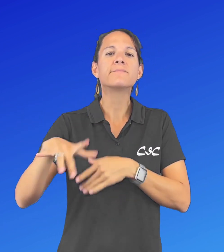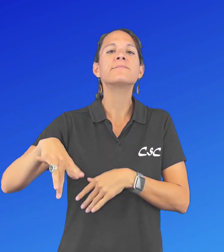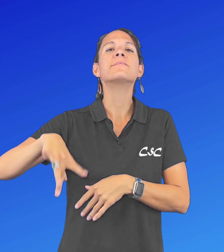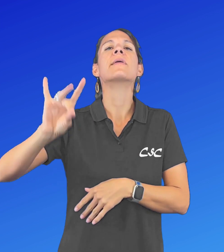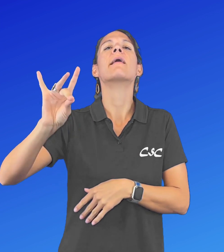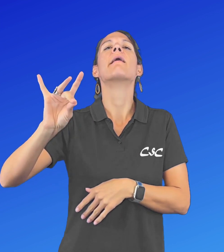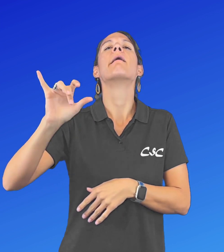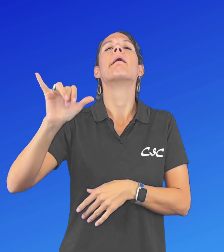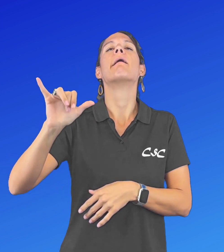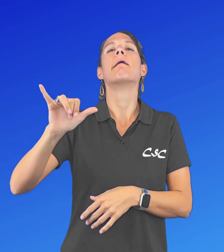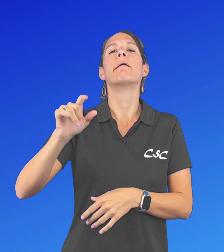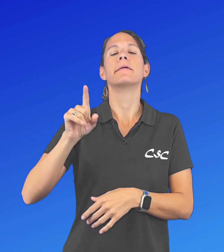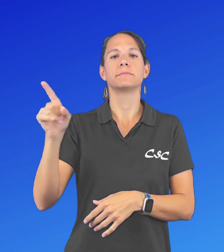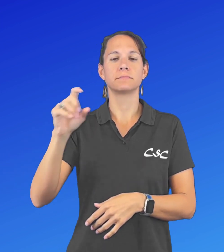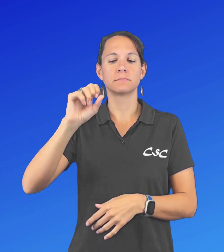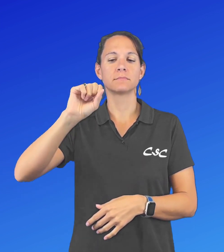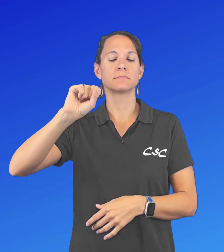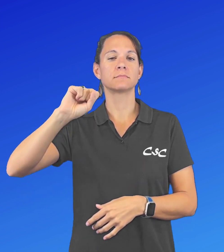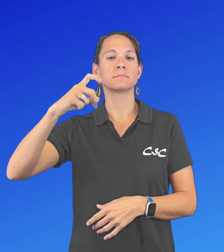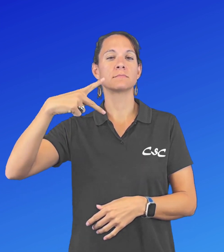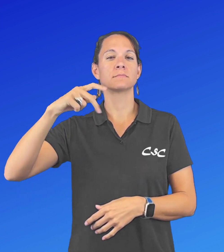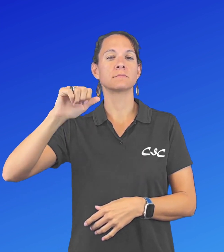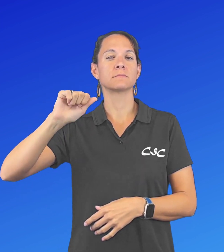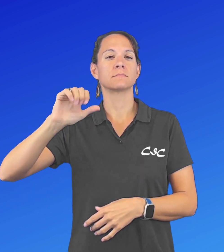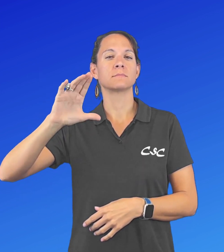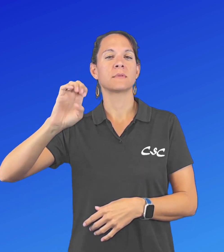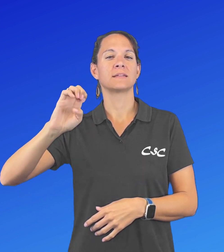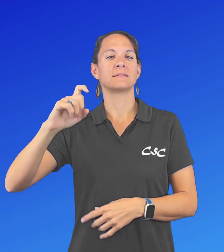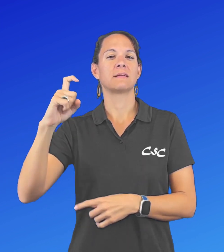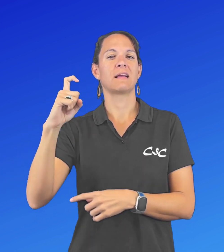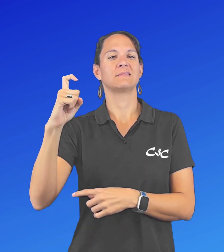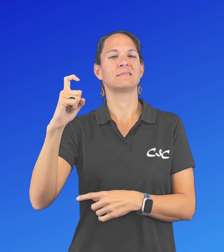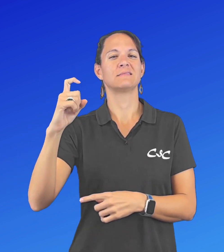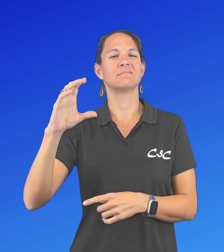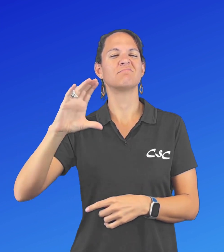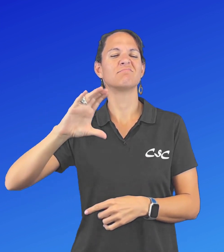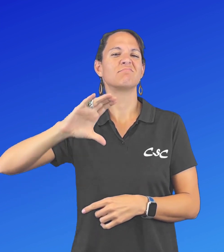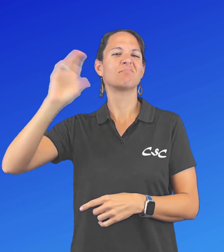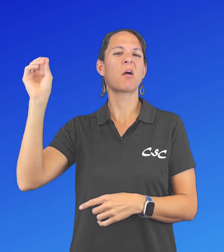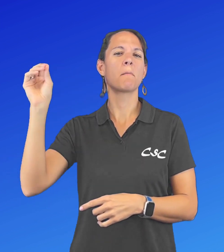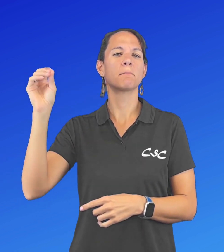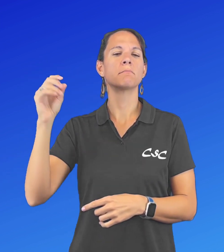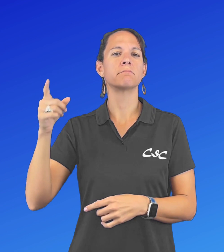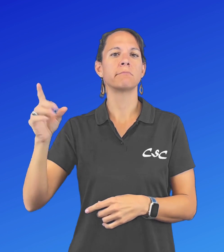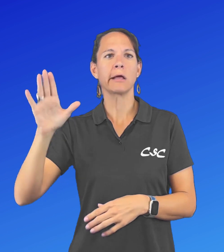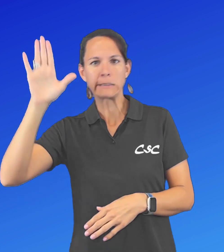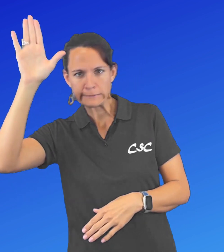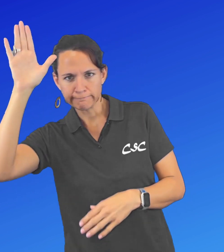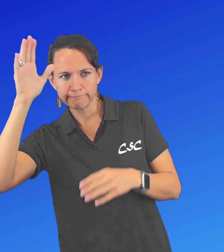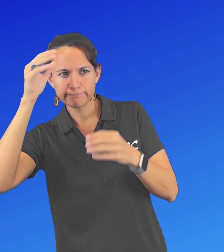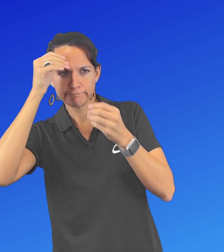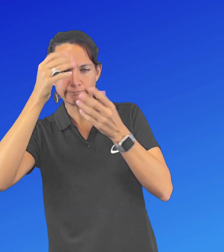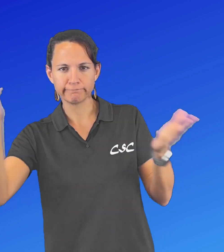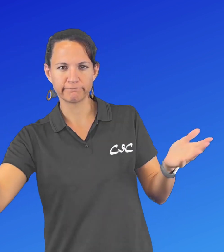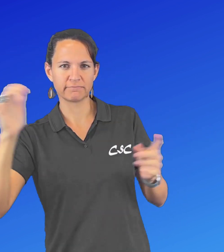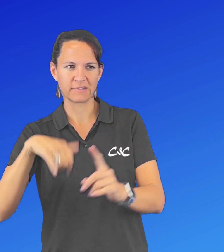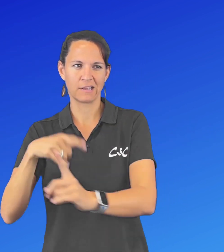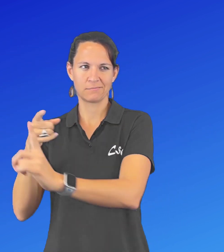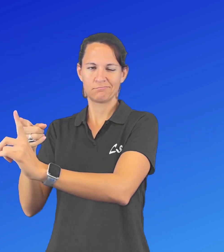A week later, it was determined that the strange spiral was a new satellite that was launched earlier that day by SpaceX.